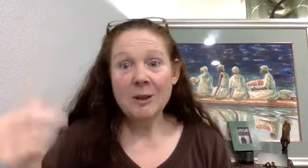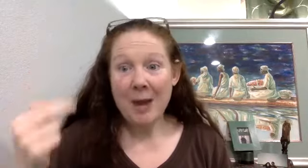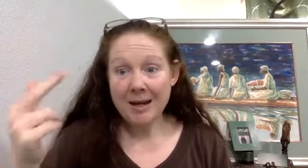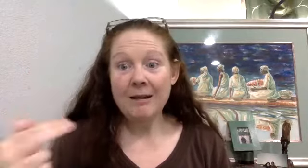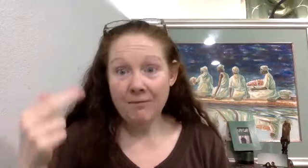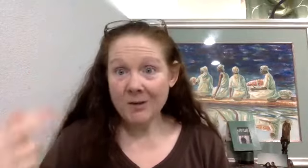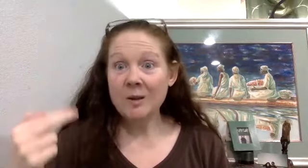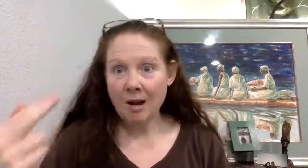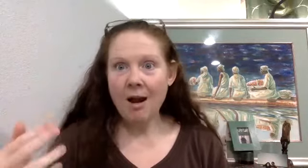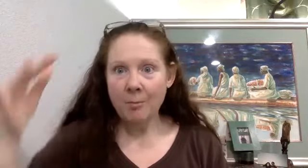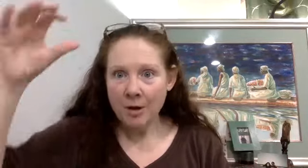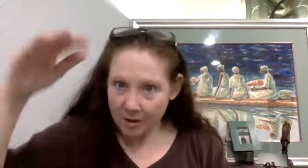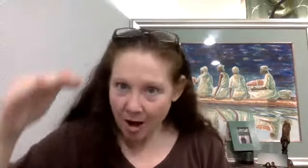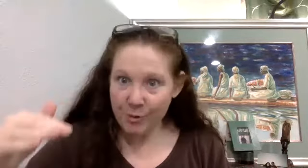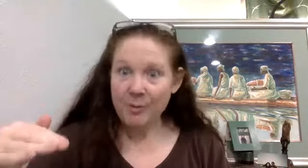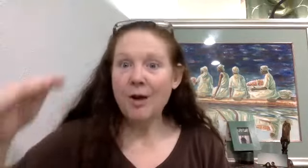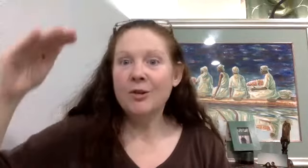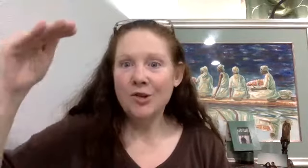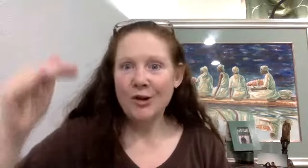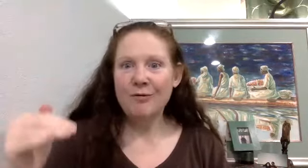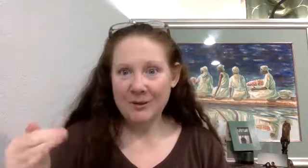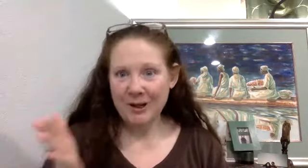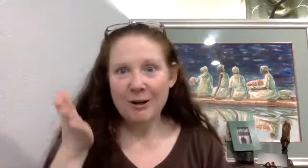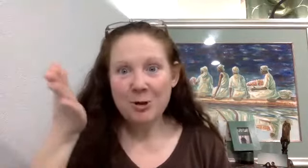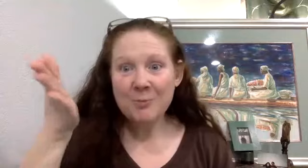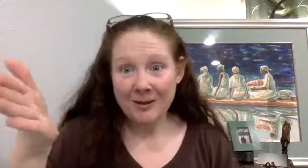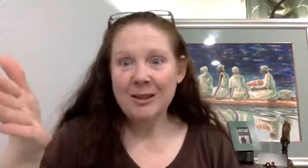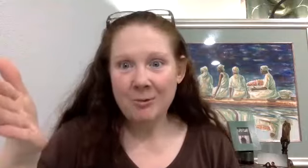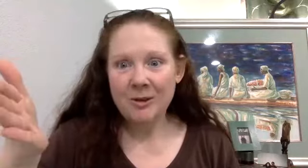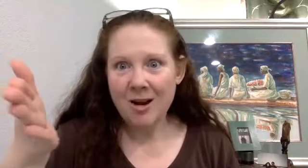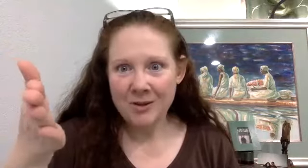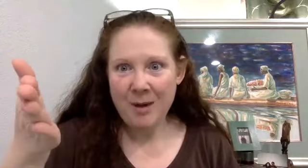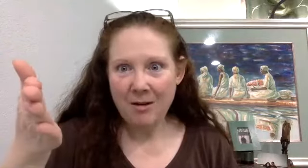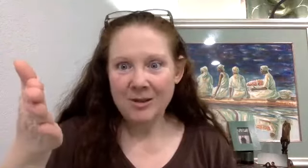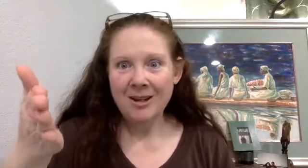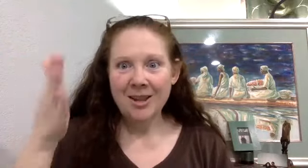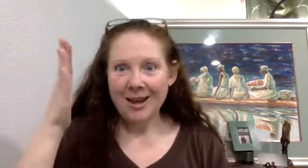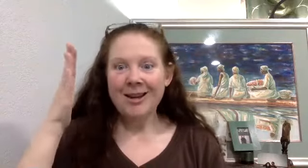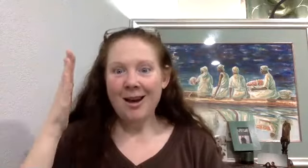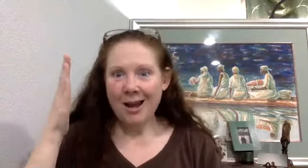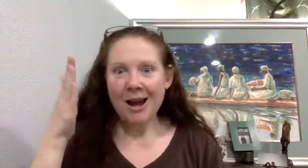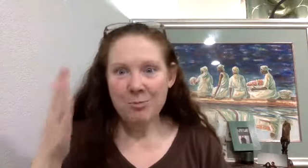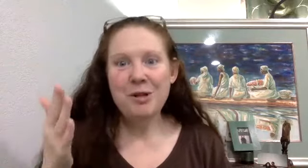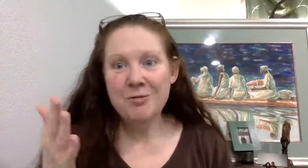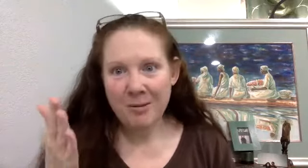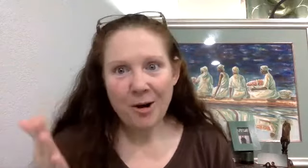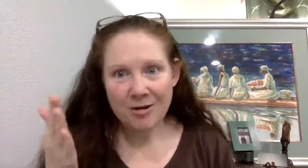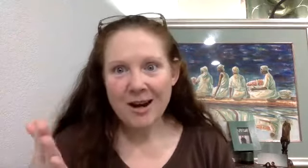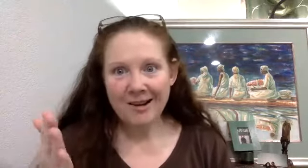spend, invest the time to come with me on this journey of this theory, which is basically what this calls about. That I believe that my partner, Gary,